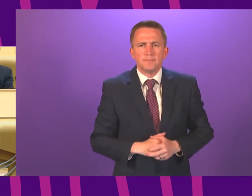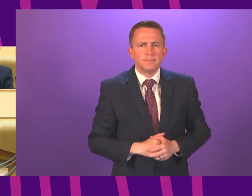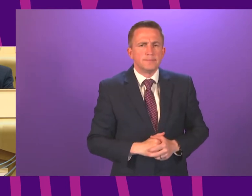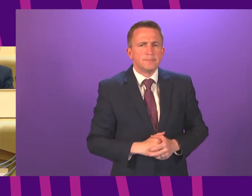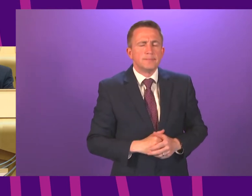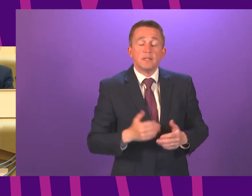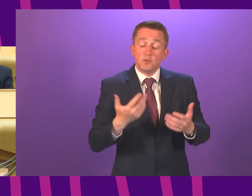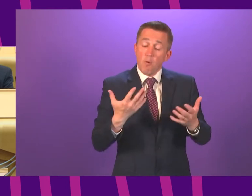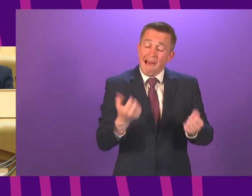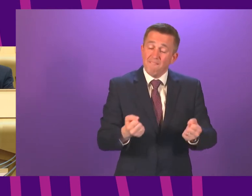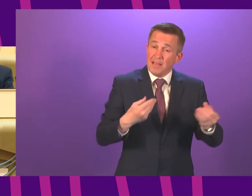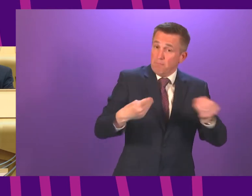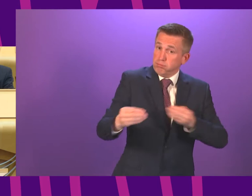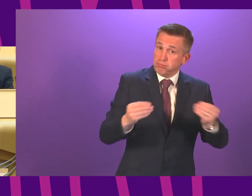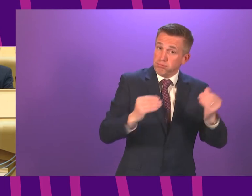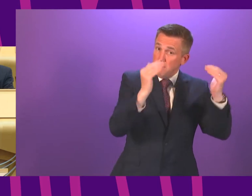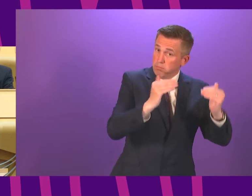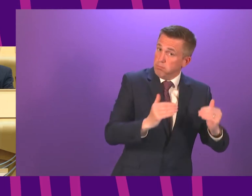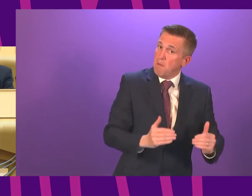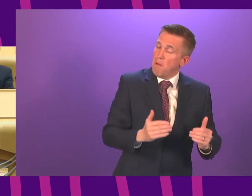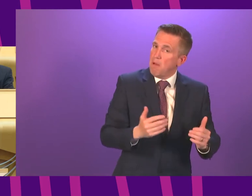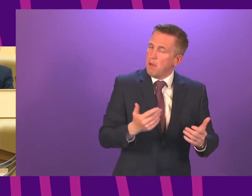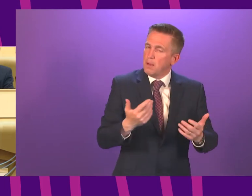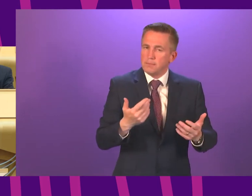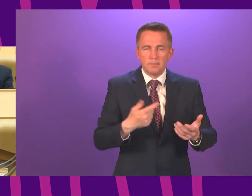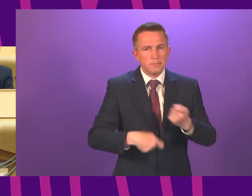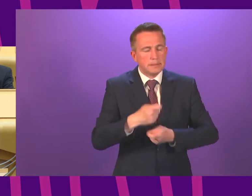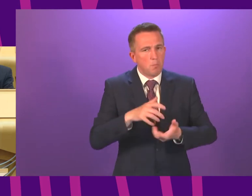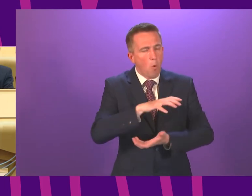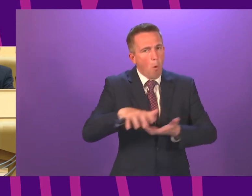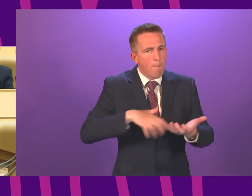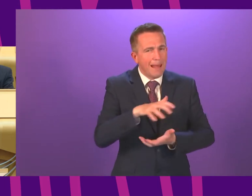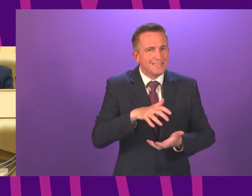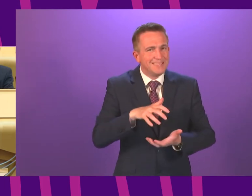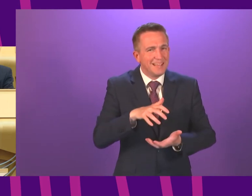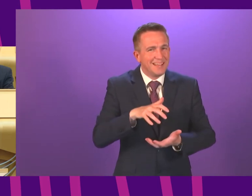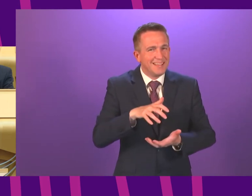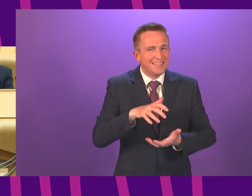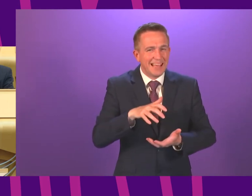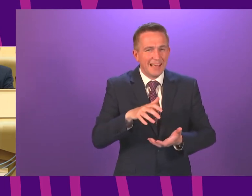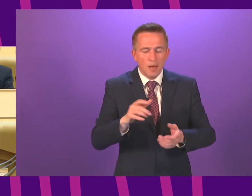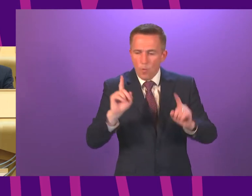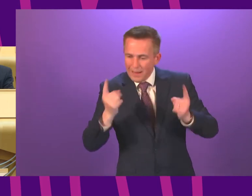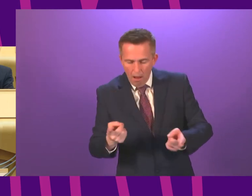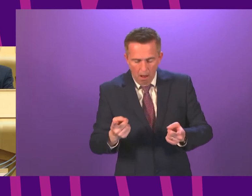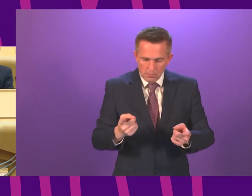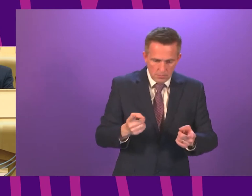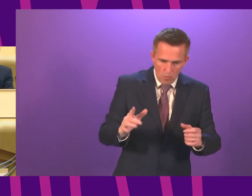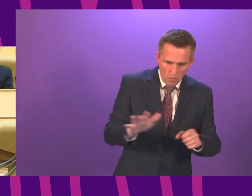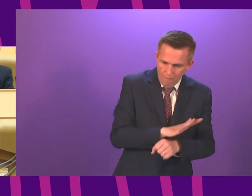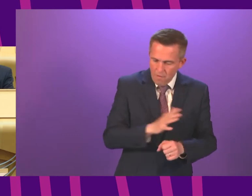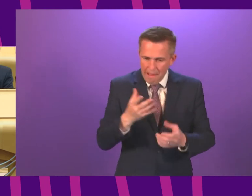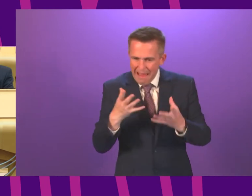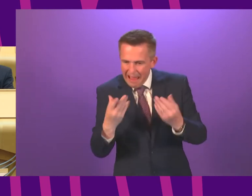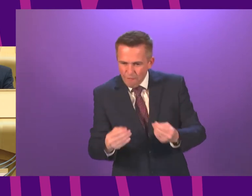variable system also has its downsides. It is more complex. It is impossible to remove every anomaly. It's not